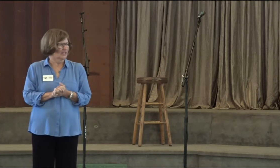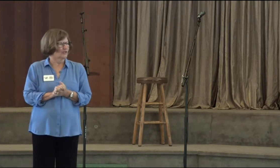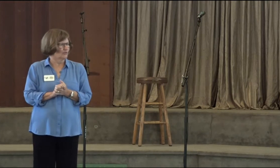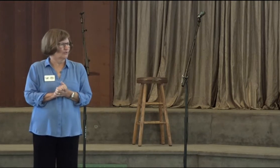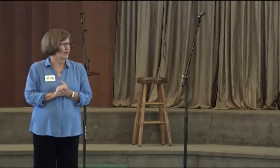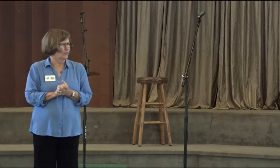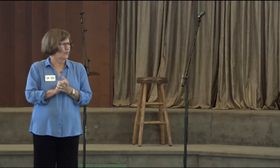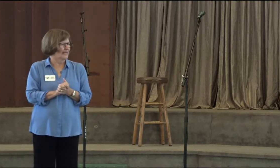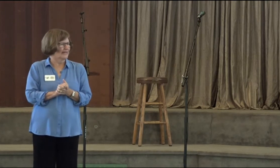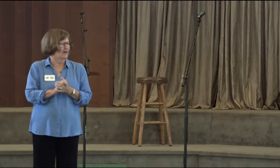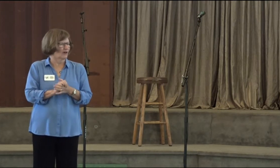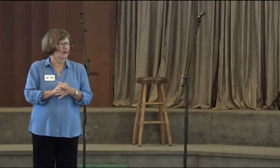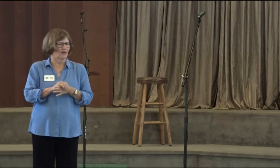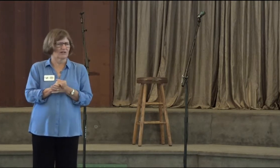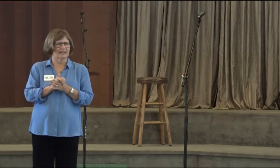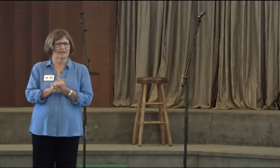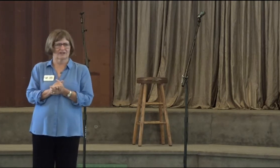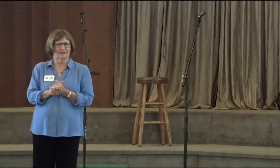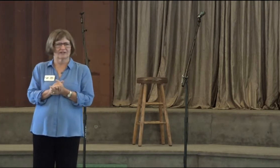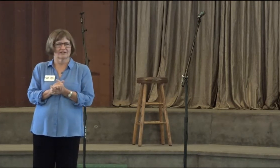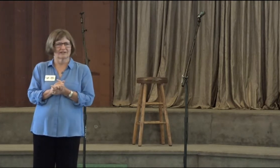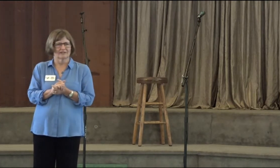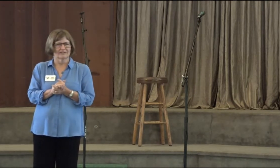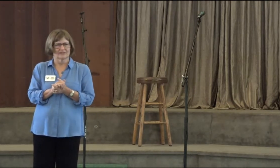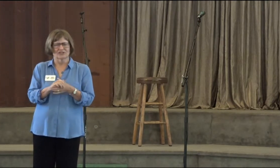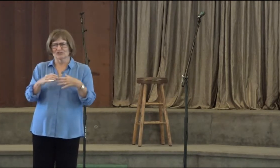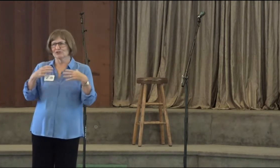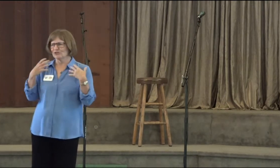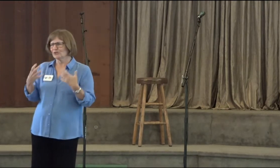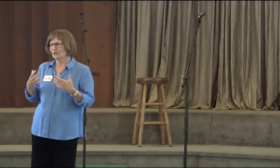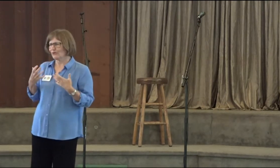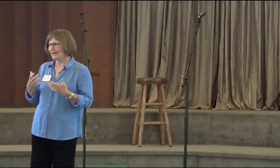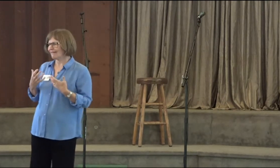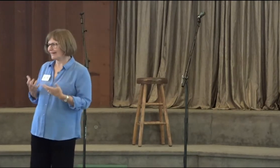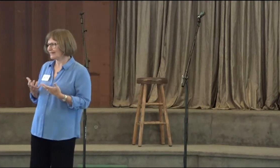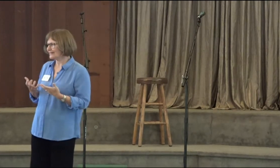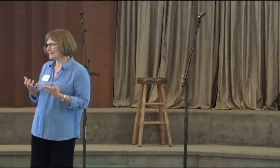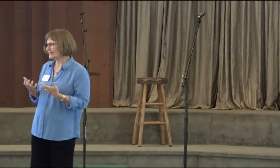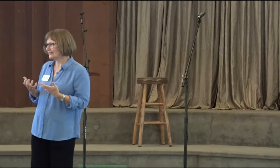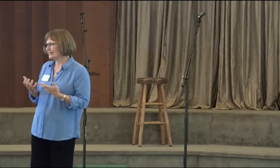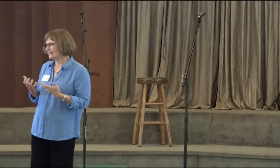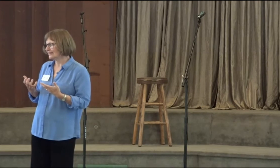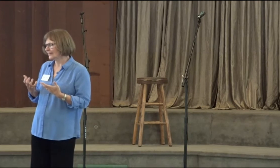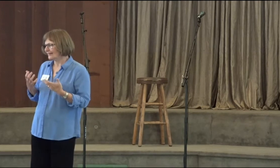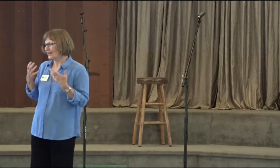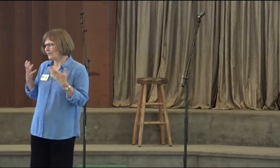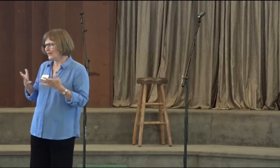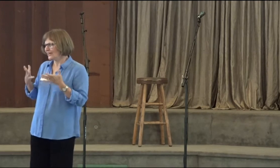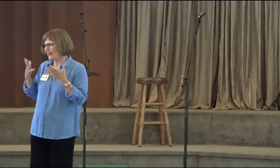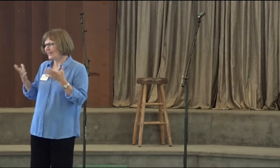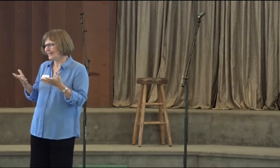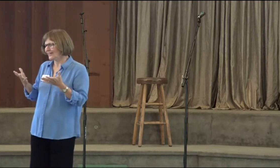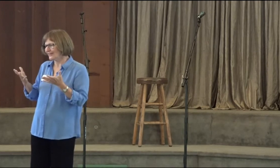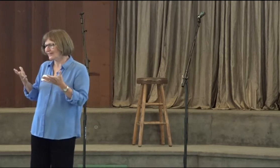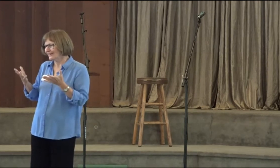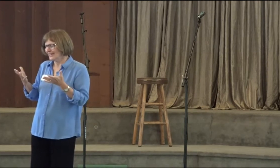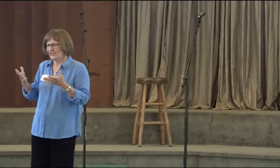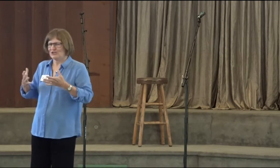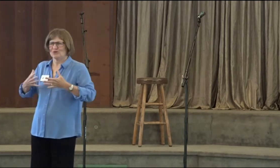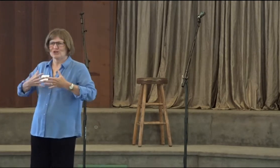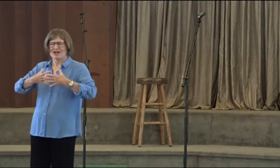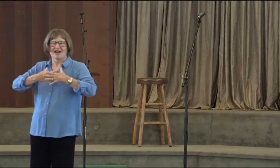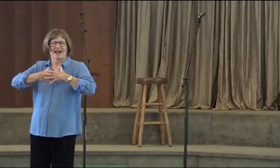that you, we are all here to do great things. that we are here